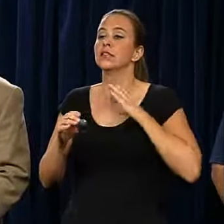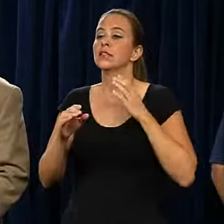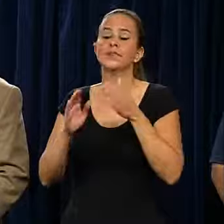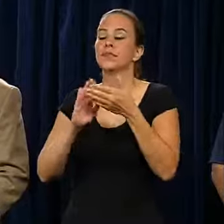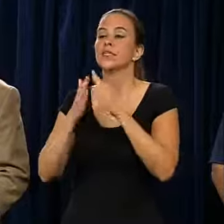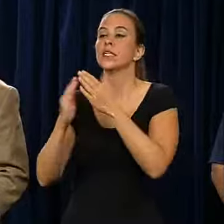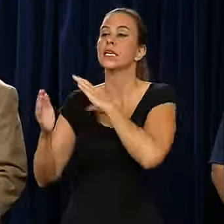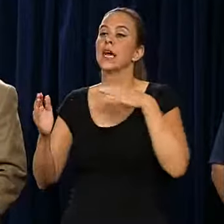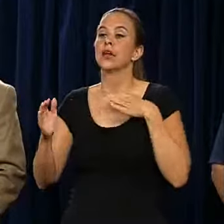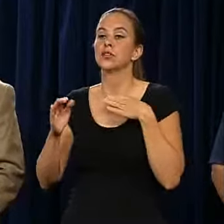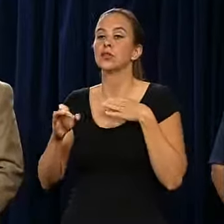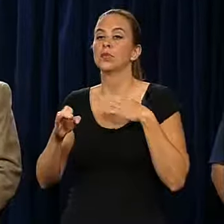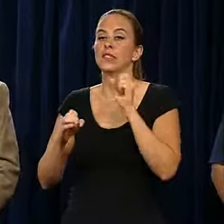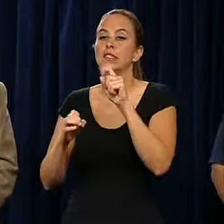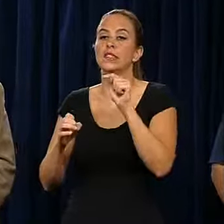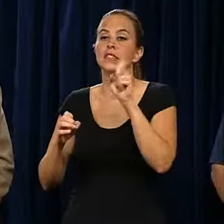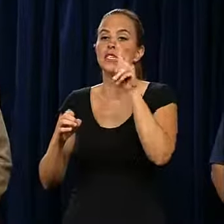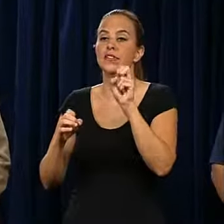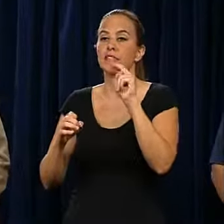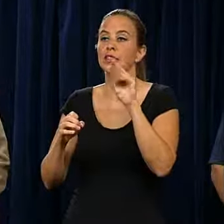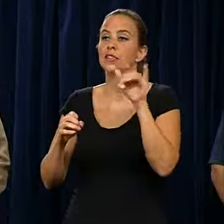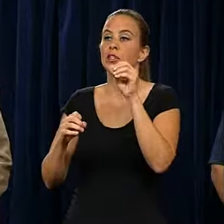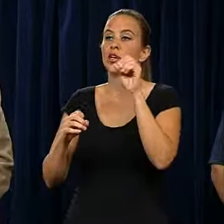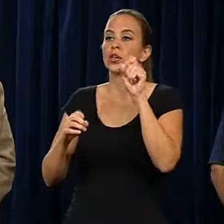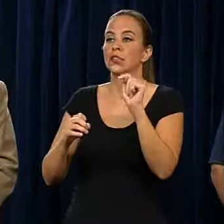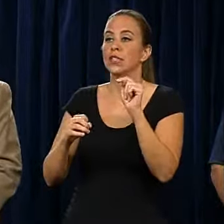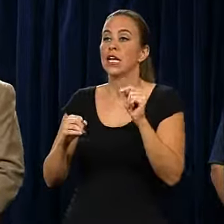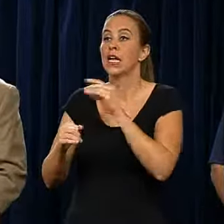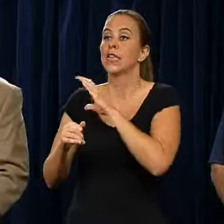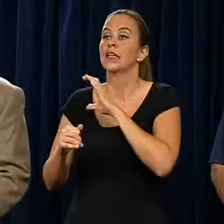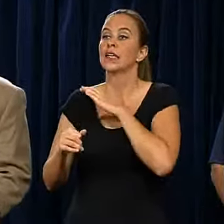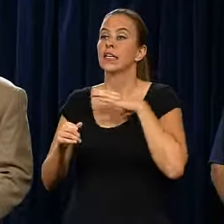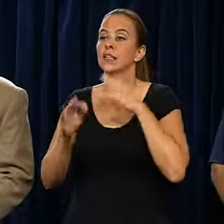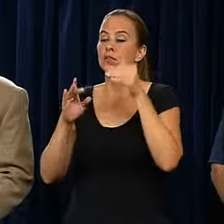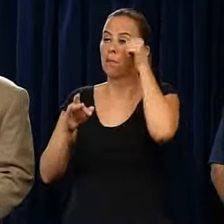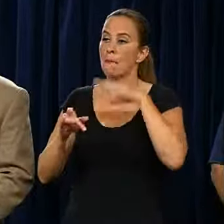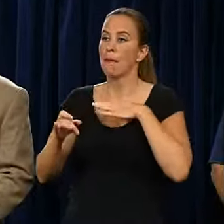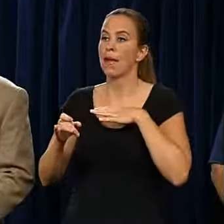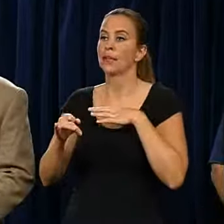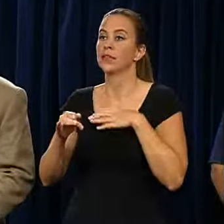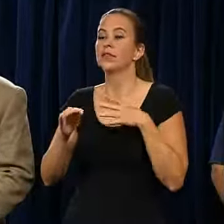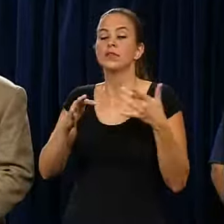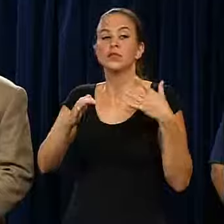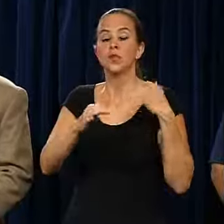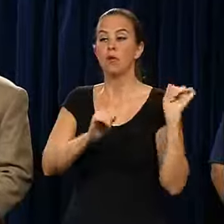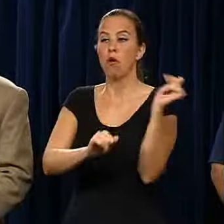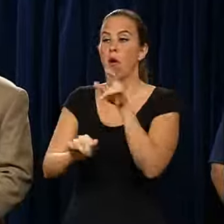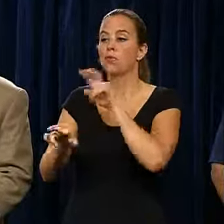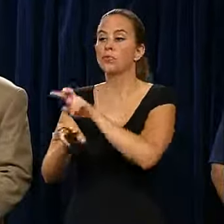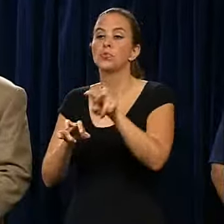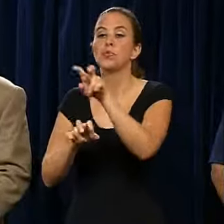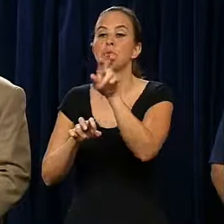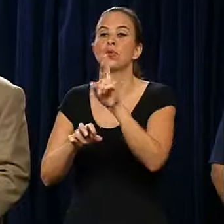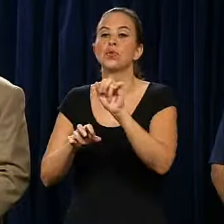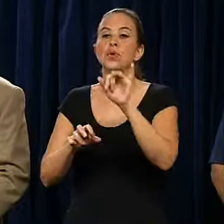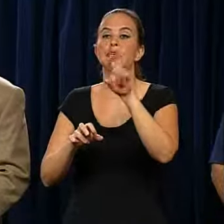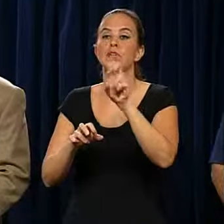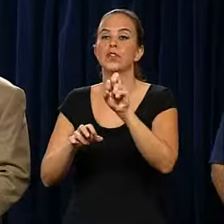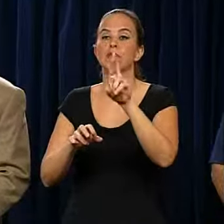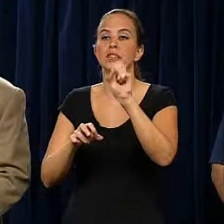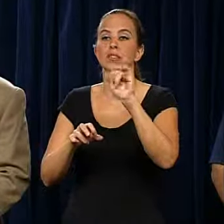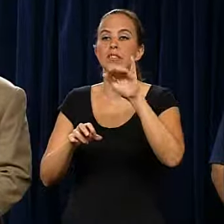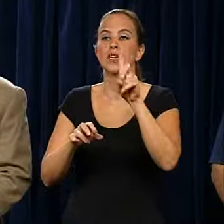Councilman Jim Love, and I toured Riverside neighborhood to see firsthand the effects of this storm is having on